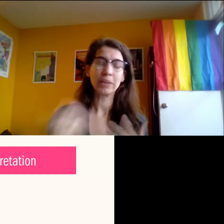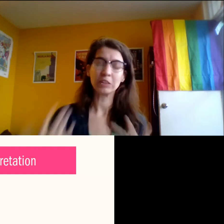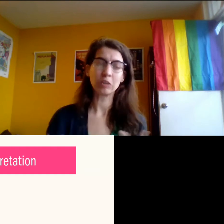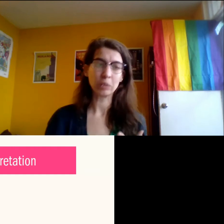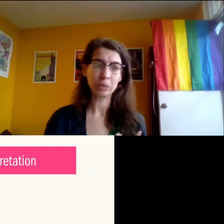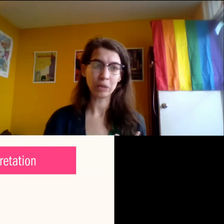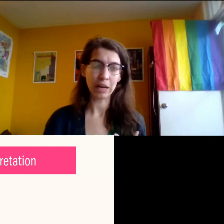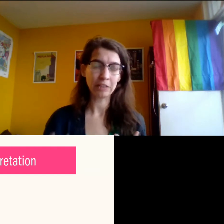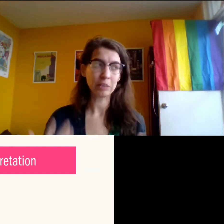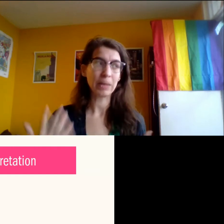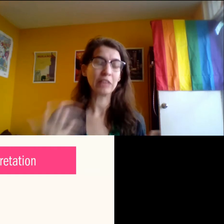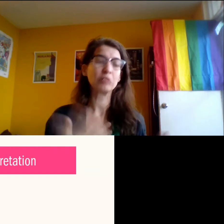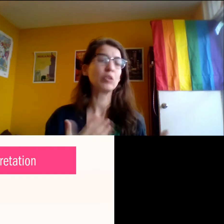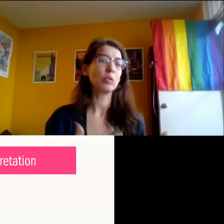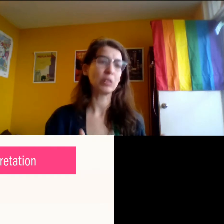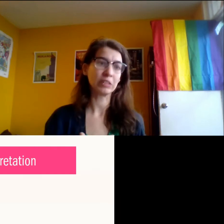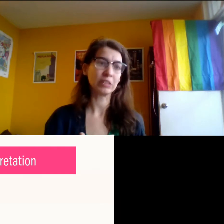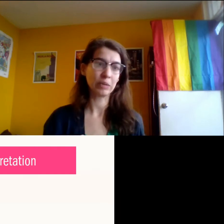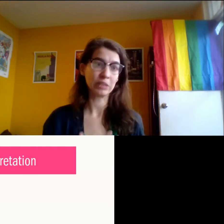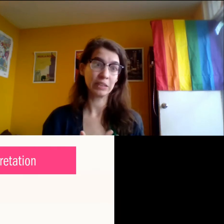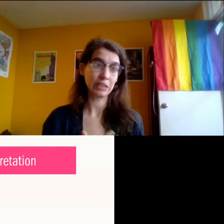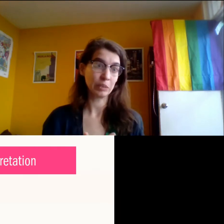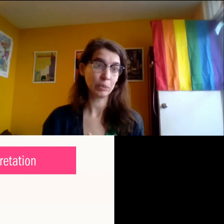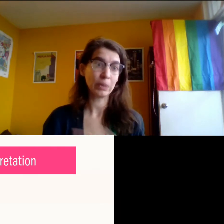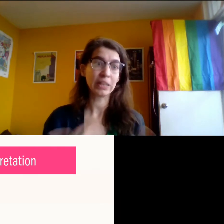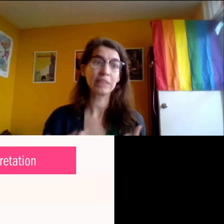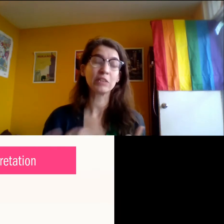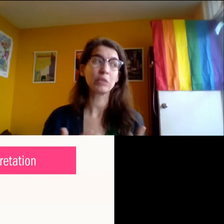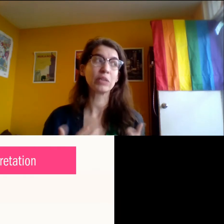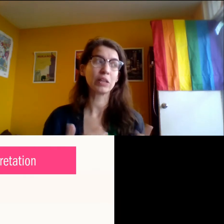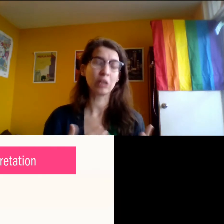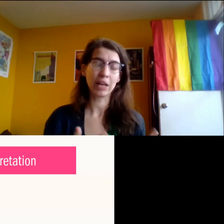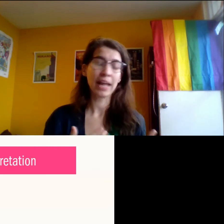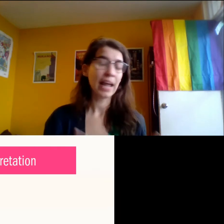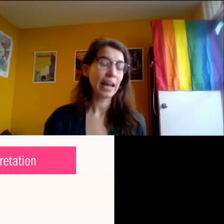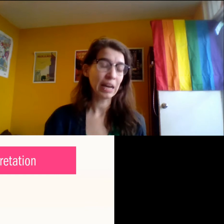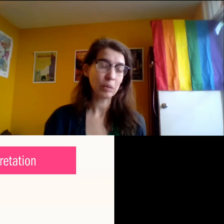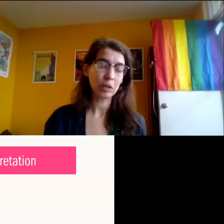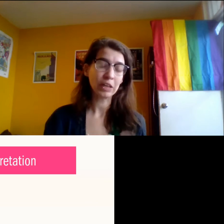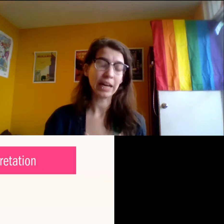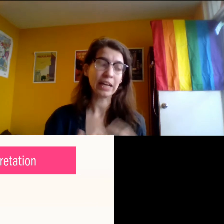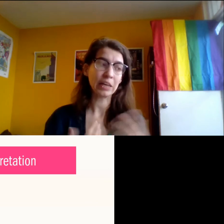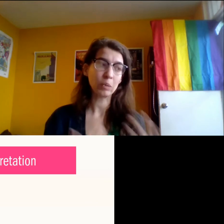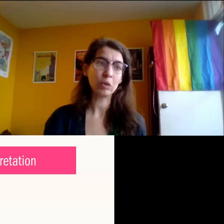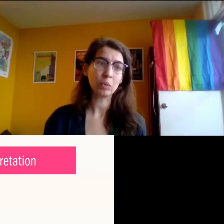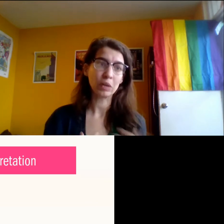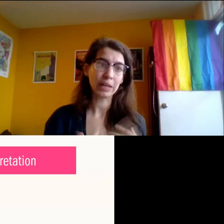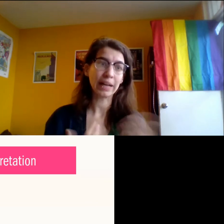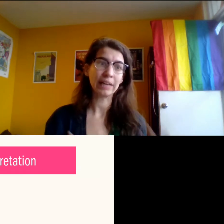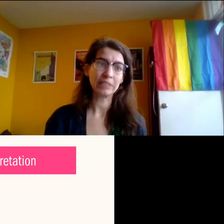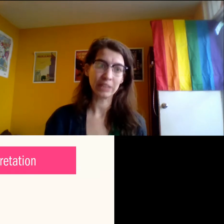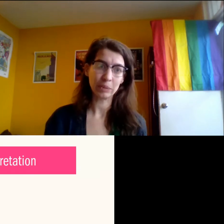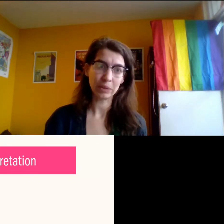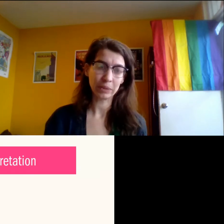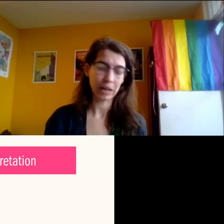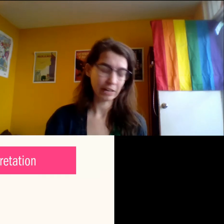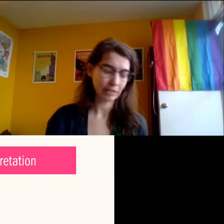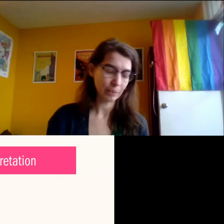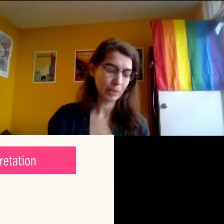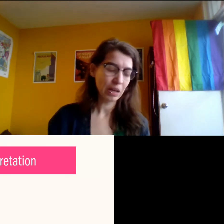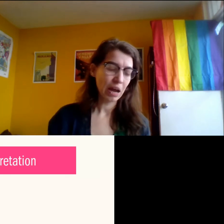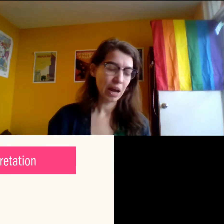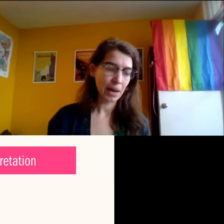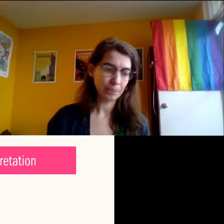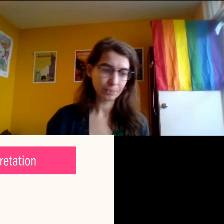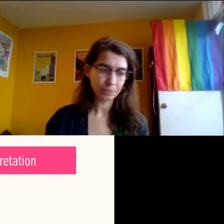because nobody will hire them and they're no longer counted as unemployed, even though they can work and they would work if anybody would hire